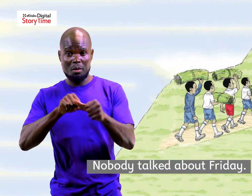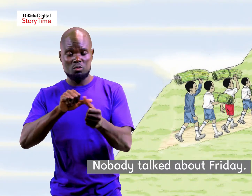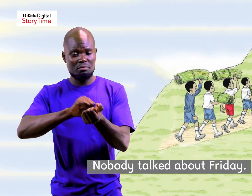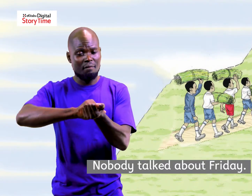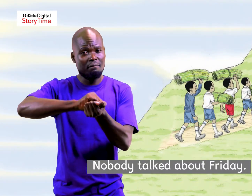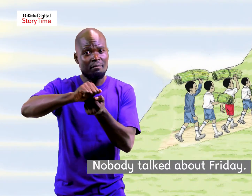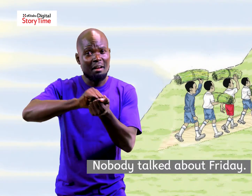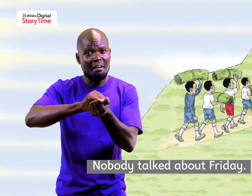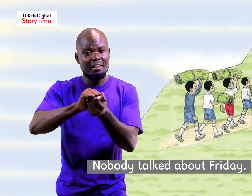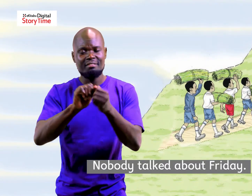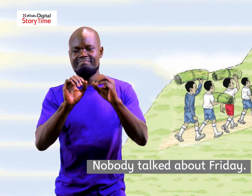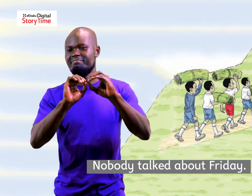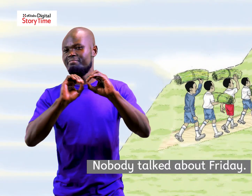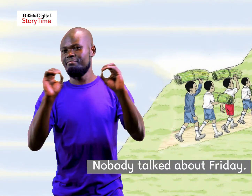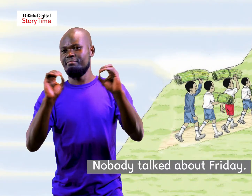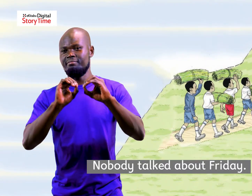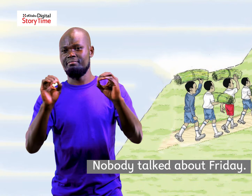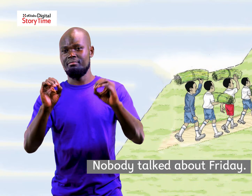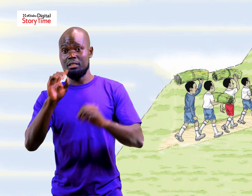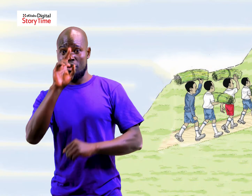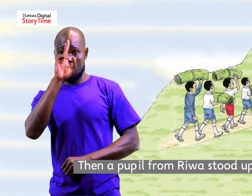Nobody talked about Friday.